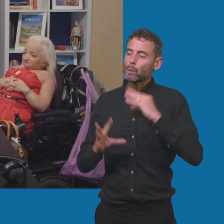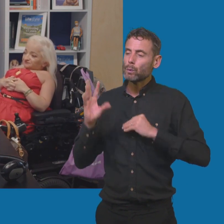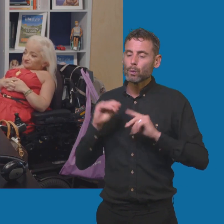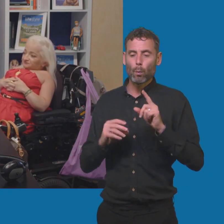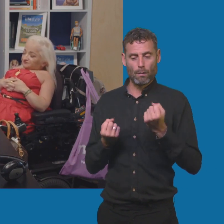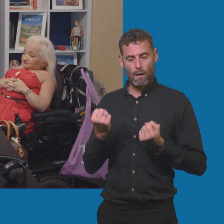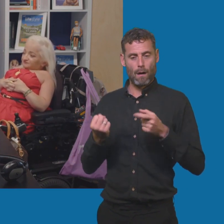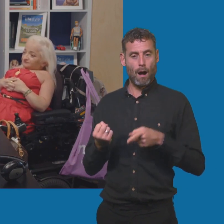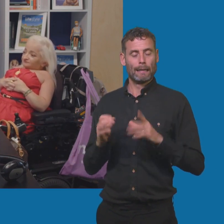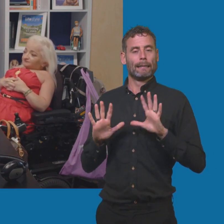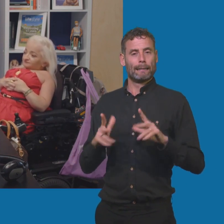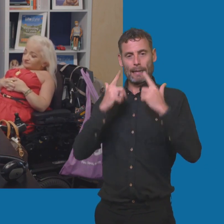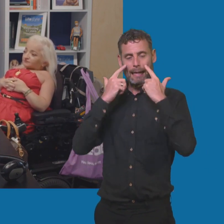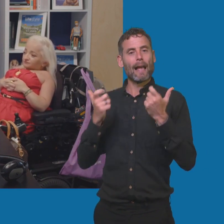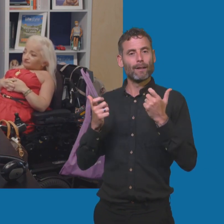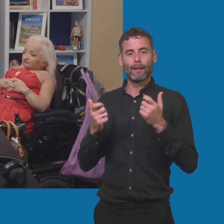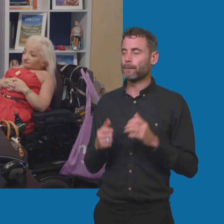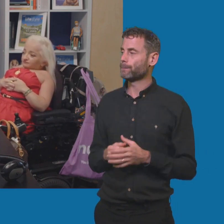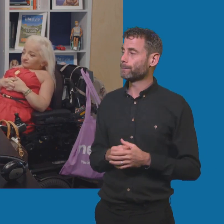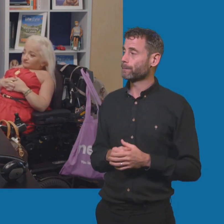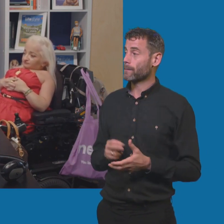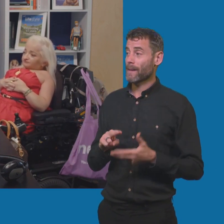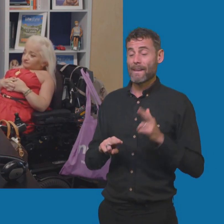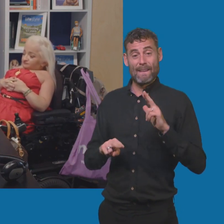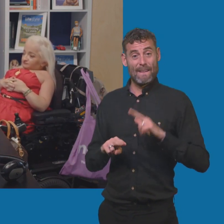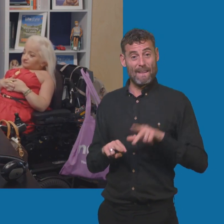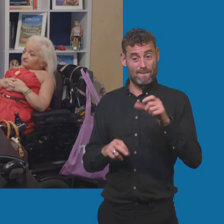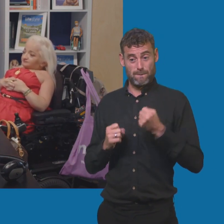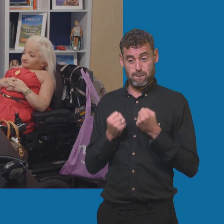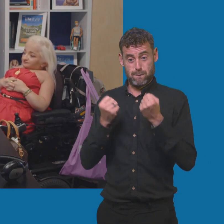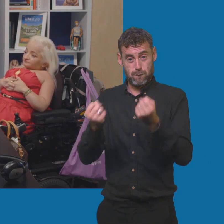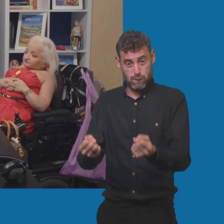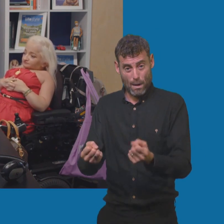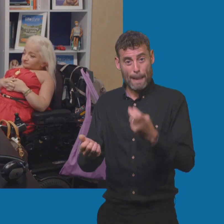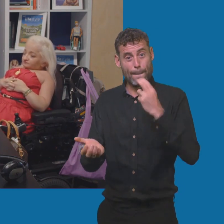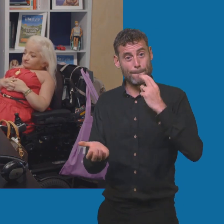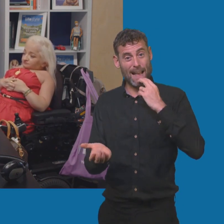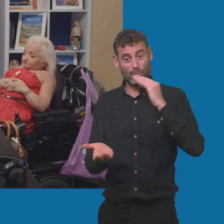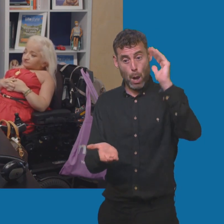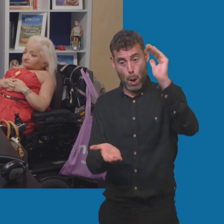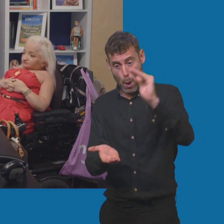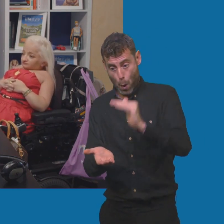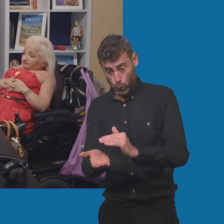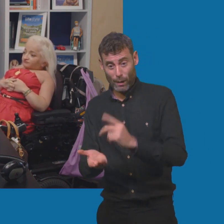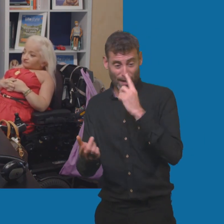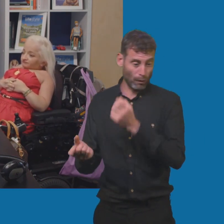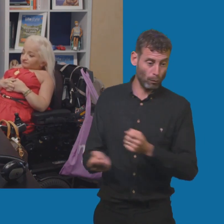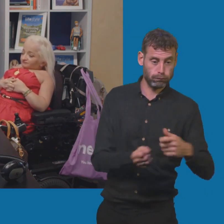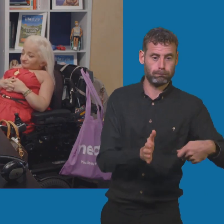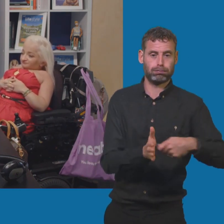And there are lots, if you are out and about and you're low on battery, there are lots of places you can charge your car in public that are very fast. But we'll get to that